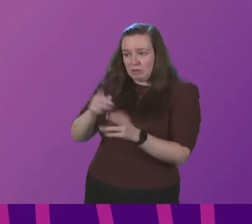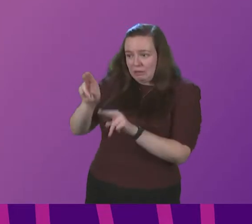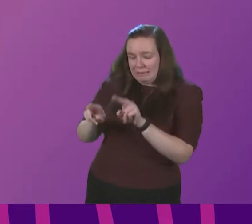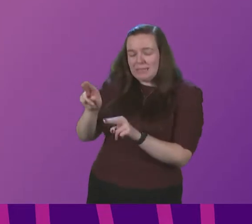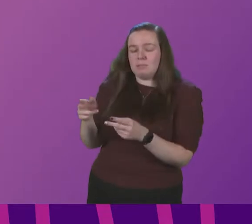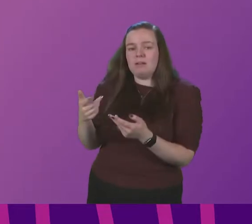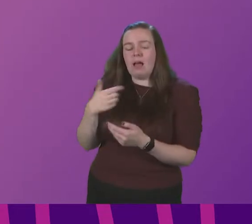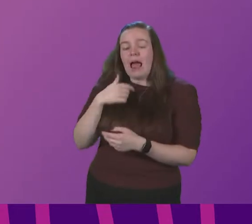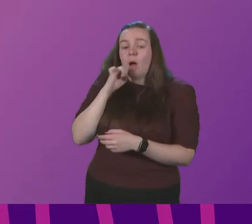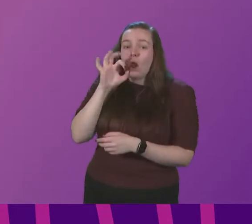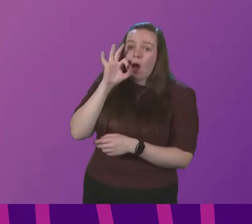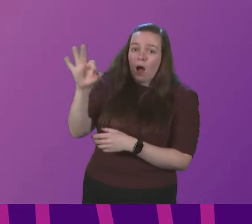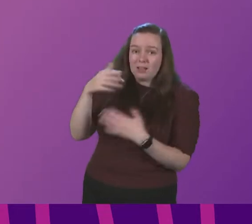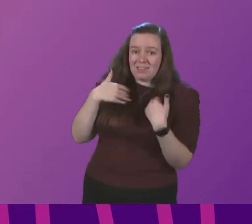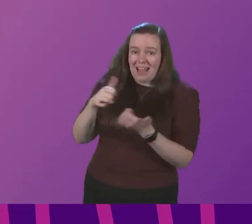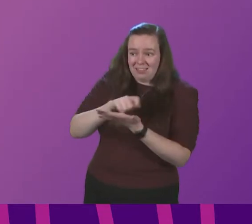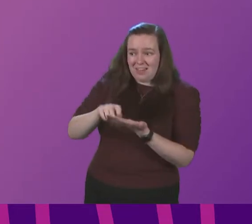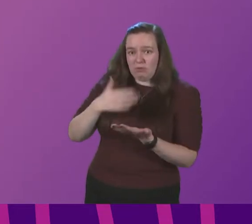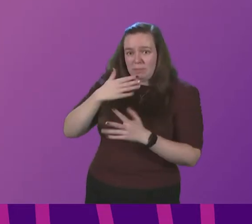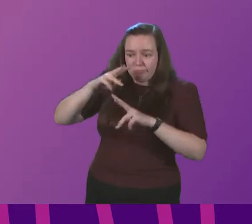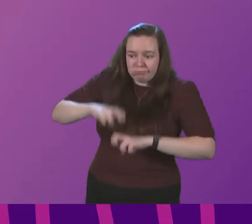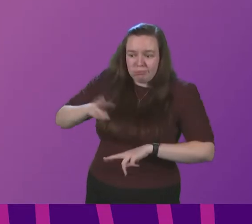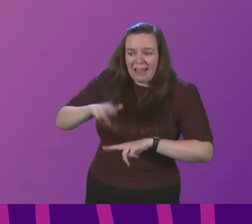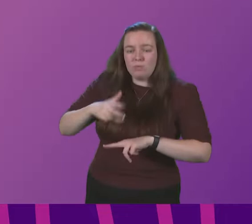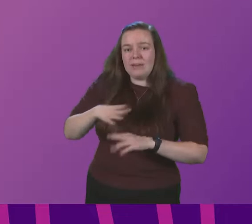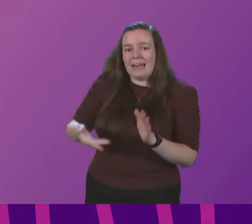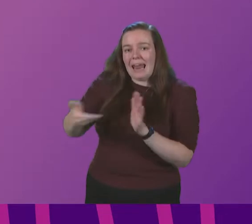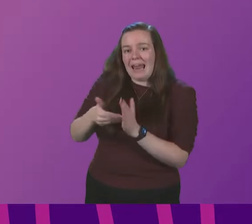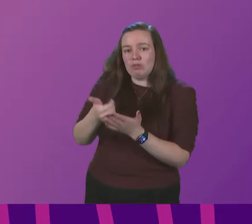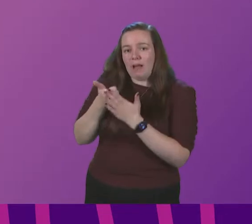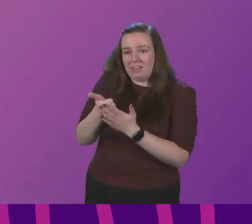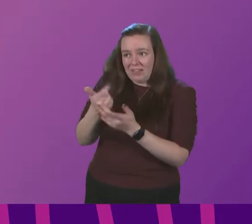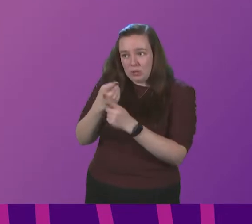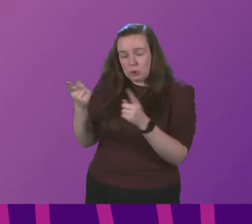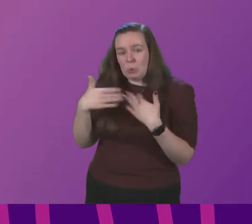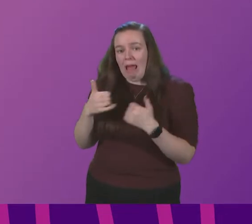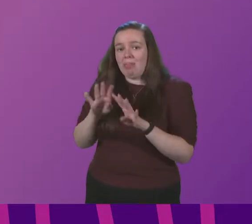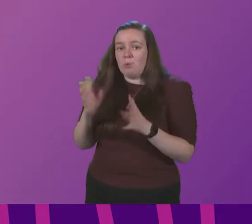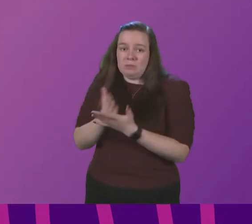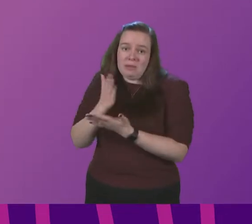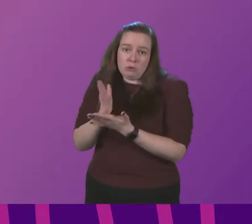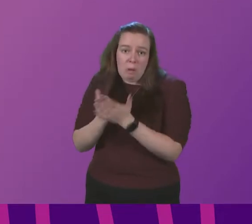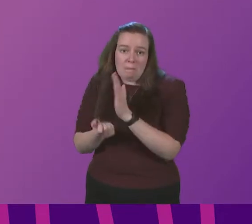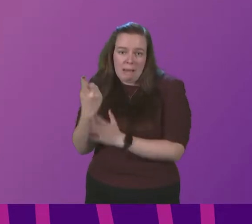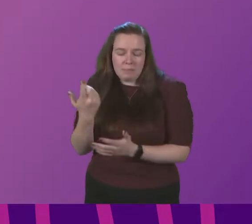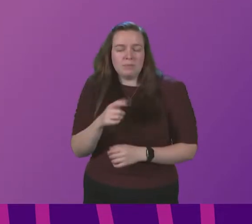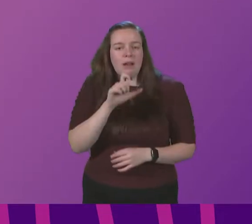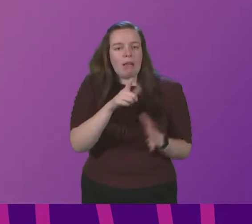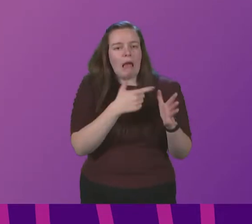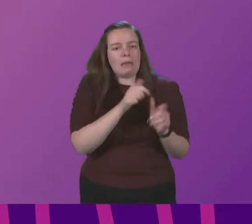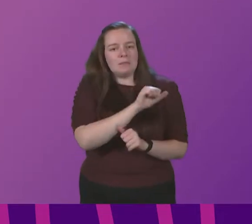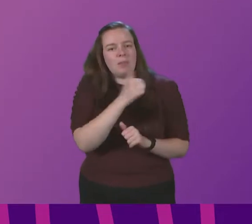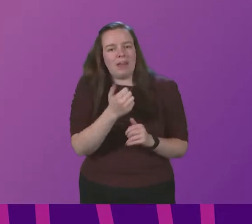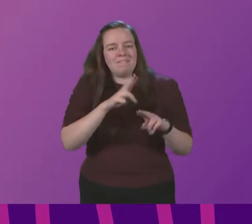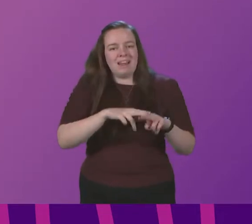certainly ask the Health Secretary to see whether we need to issue any more guidance to health boards to ensure that that happens Claire Adamson to be followed